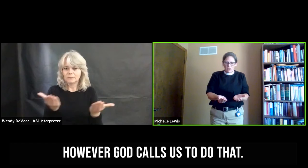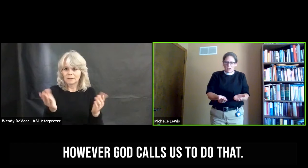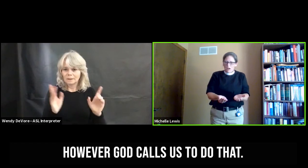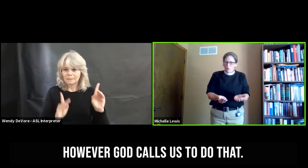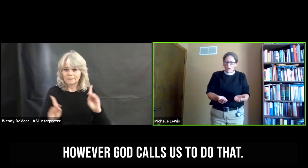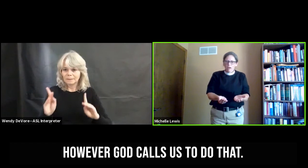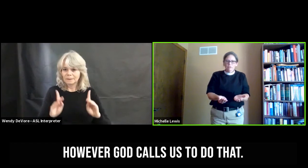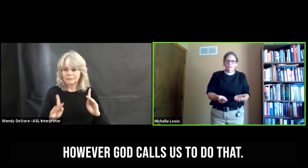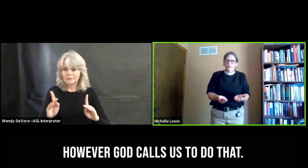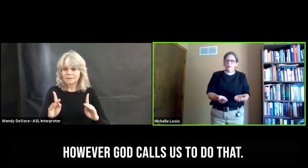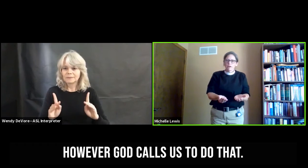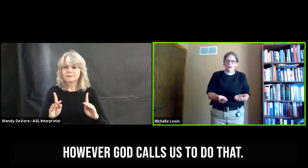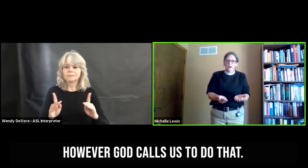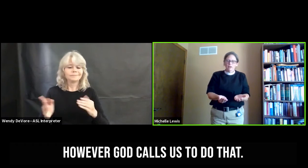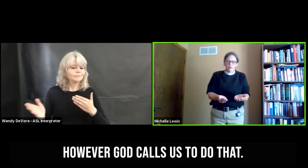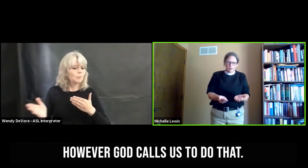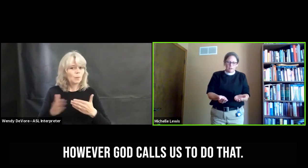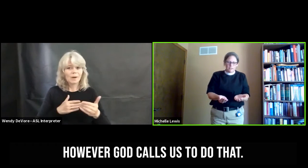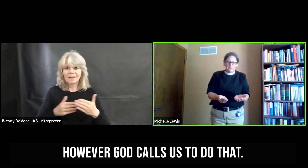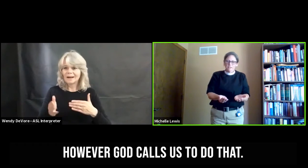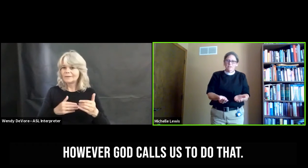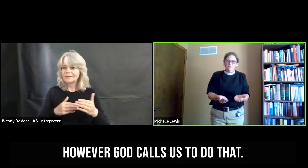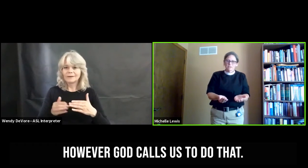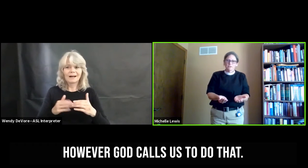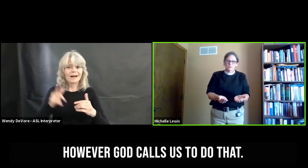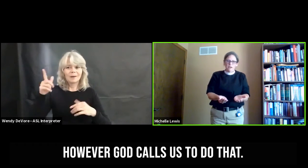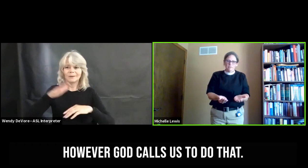however God calls us to do that